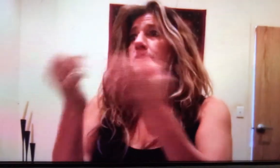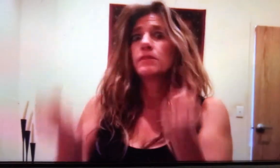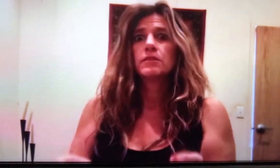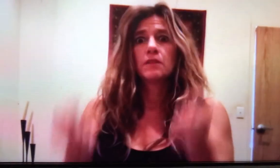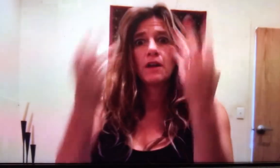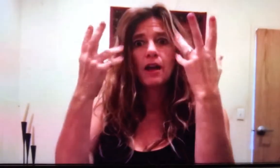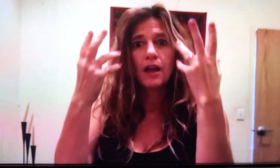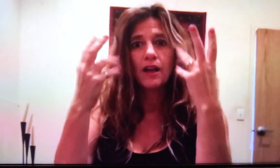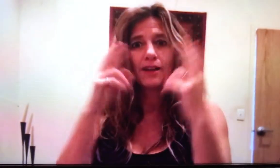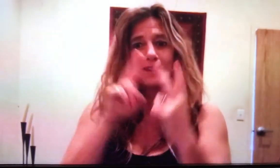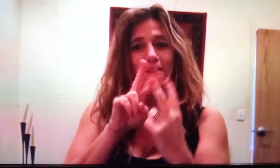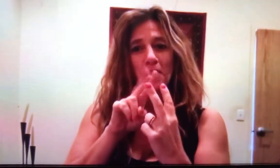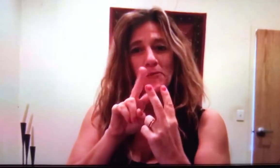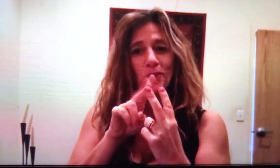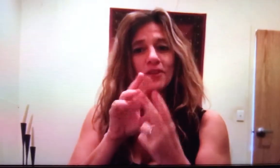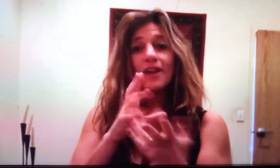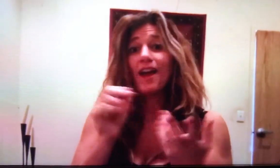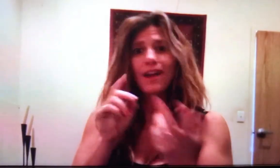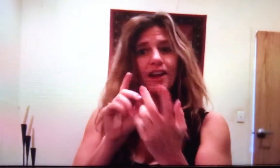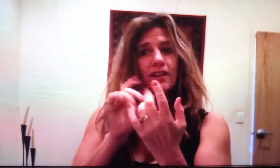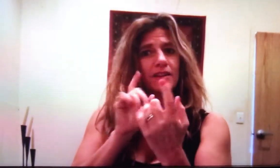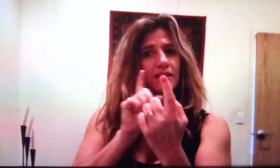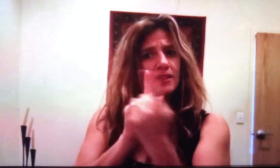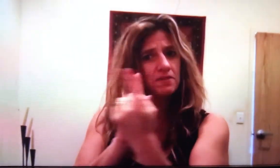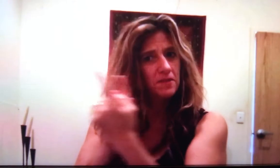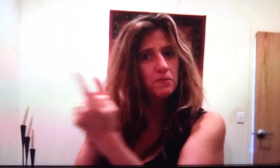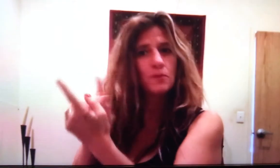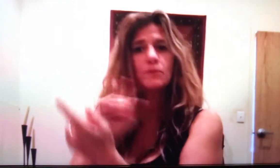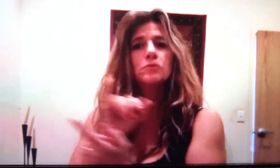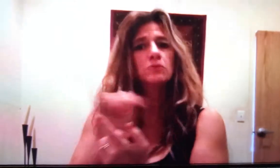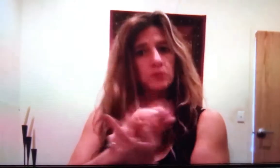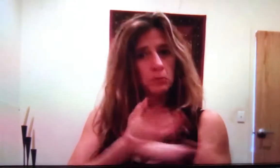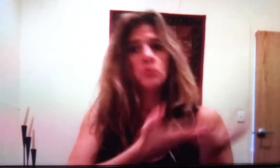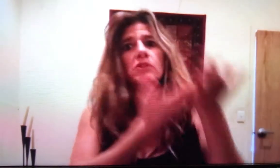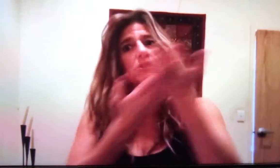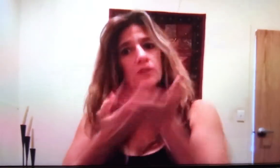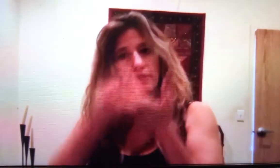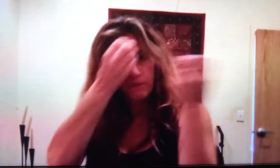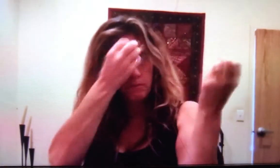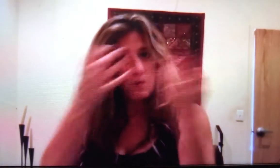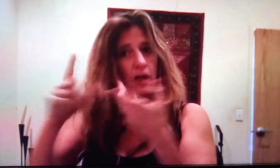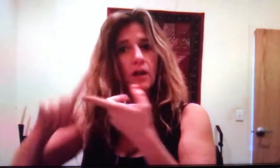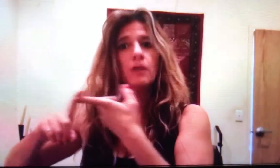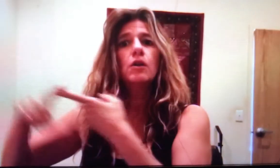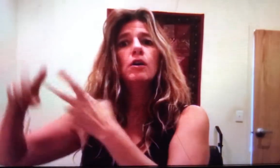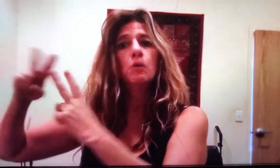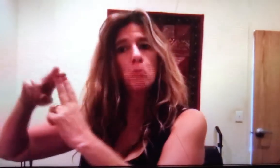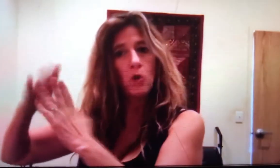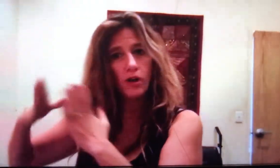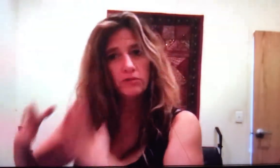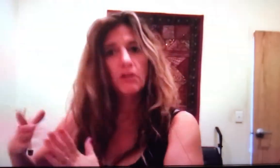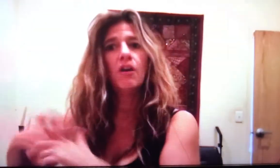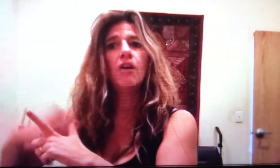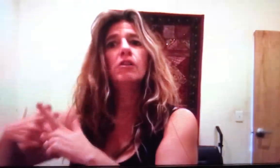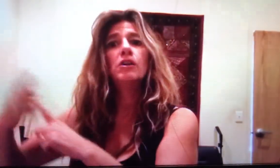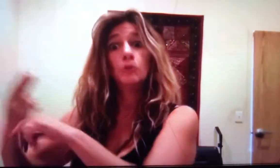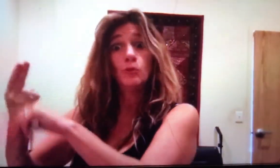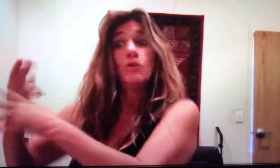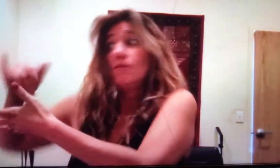been so helpful for many and many of the couples that I treat, and individuals, too. They bring the information back to their